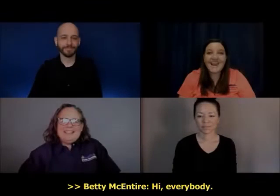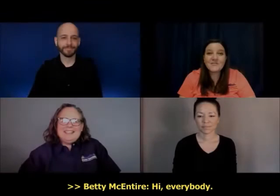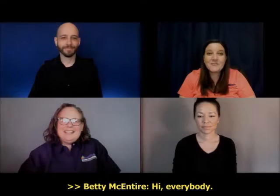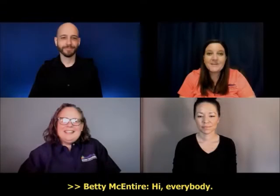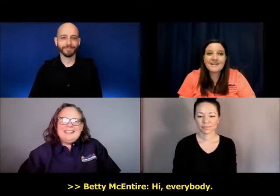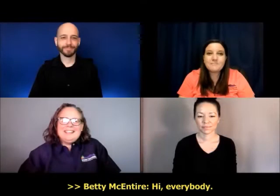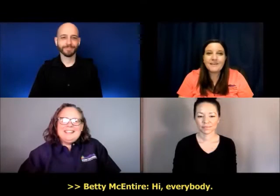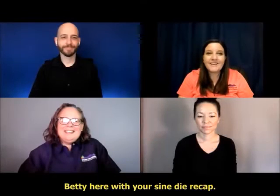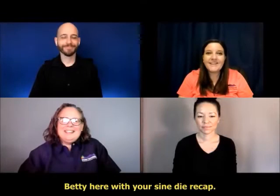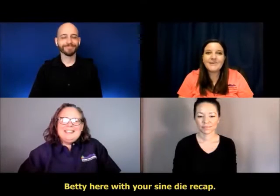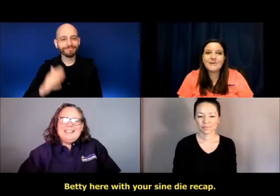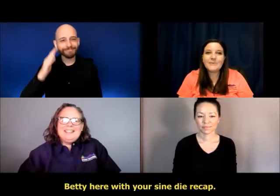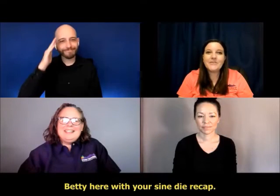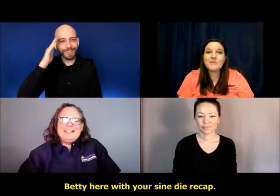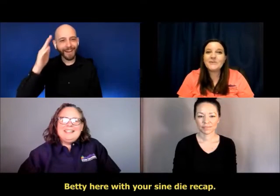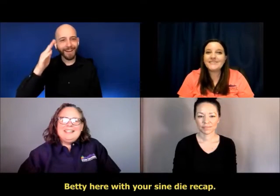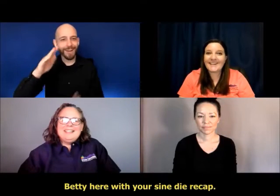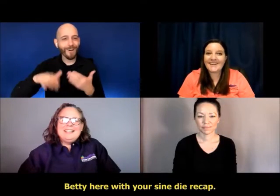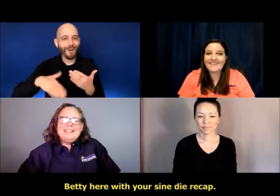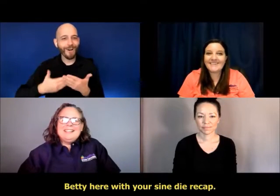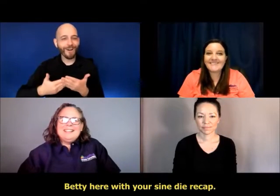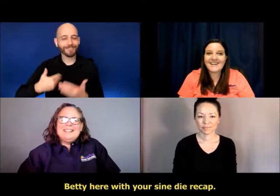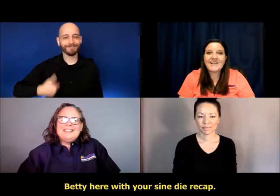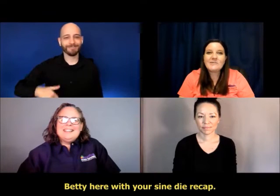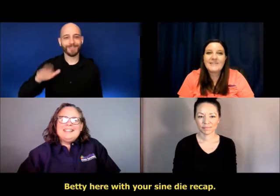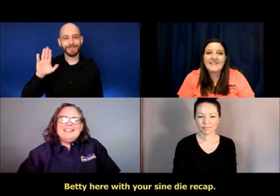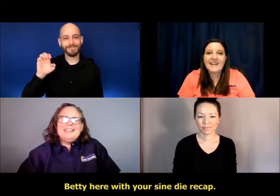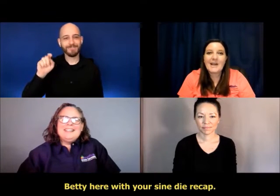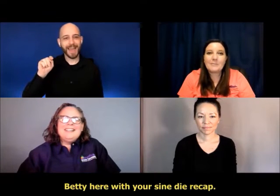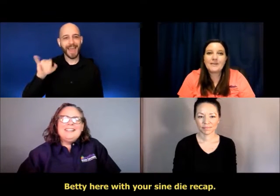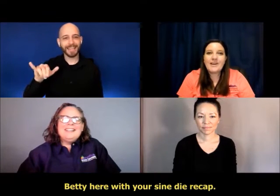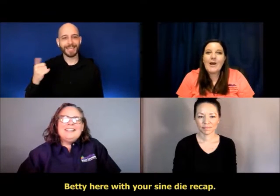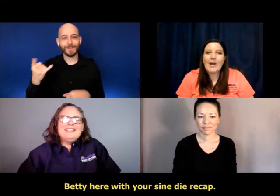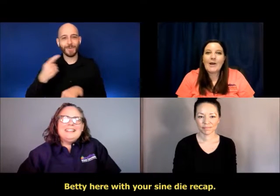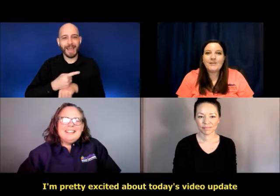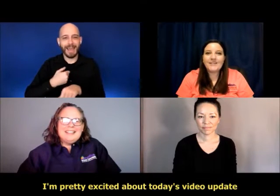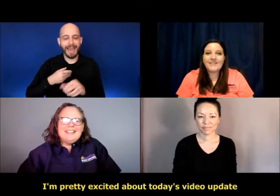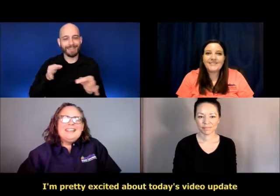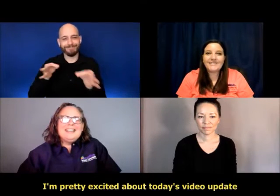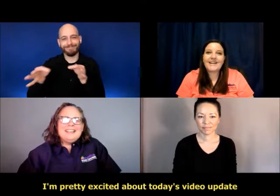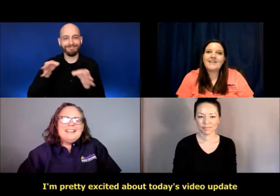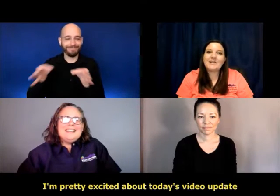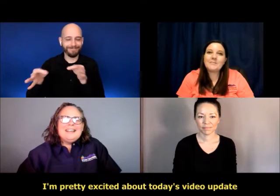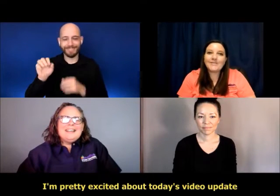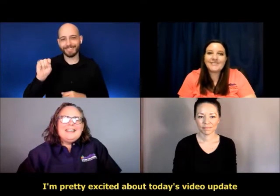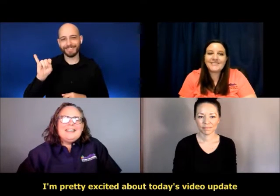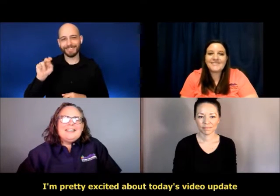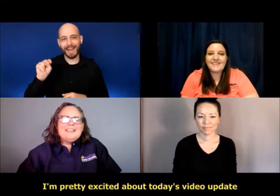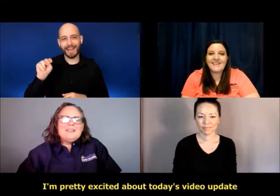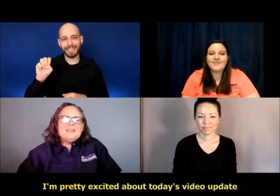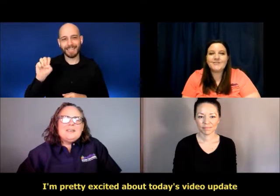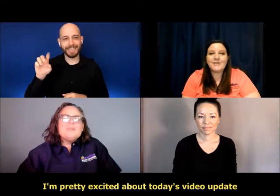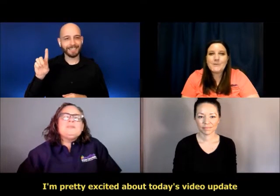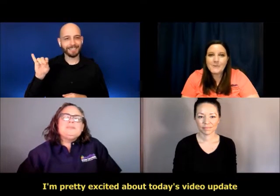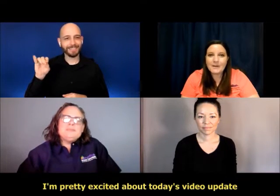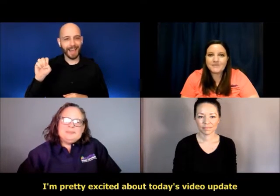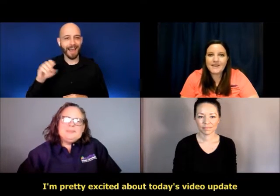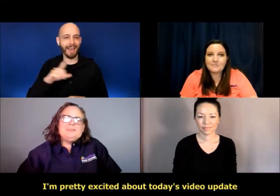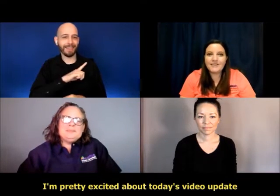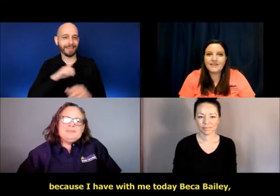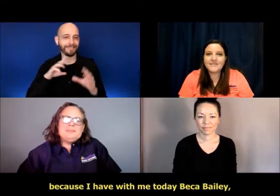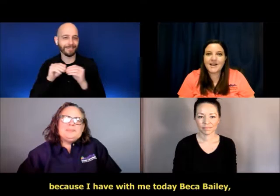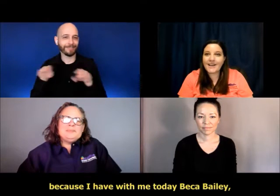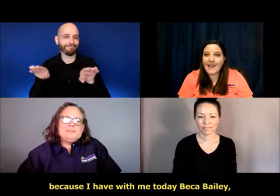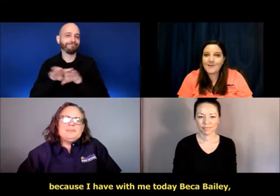Hi everybody, Betty here with your Signee Di Recap. I'm pretty excited about today's video